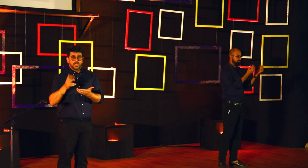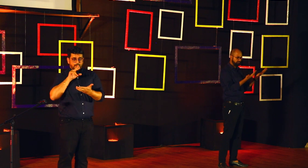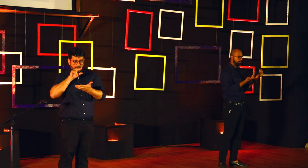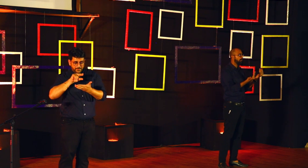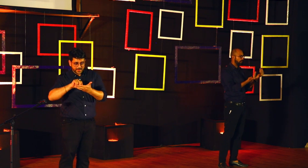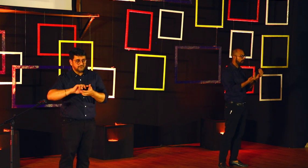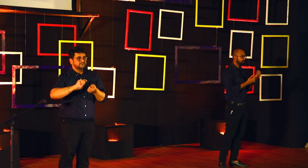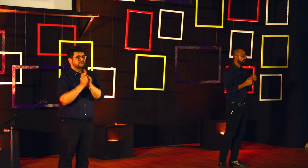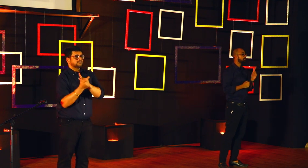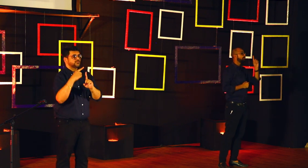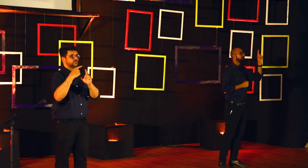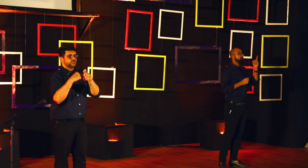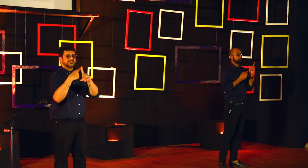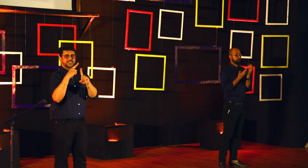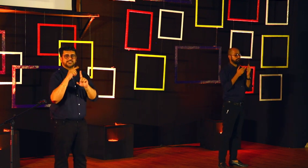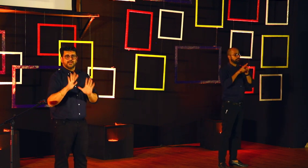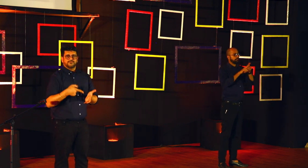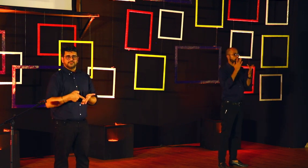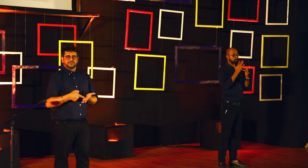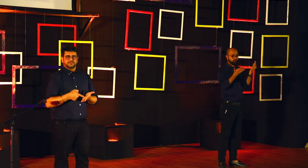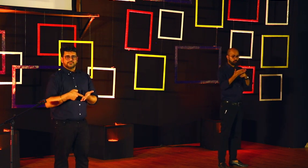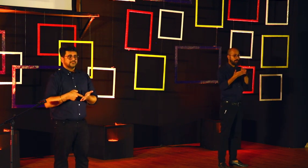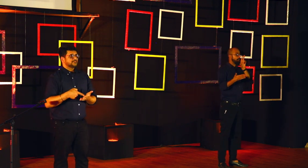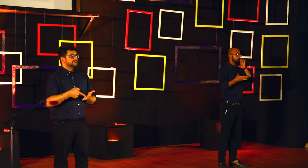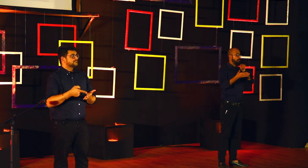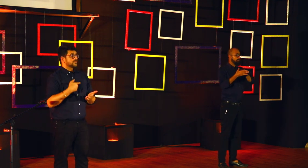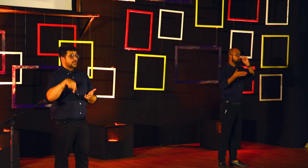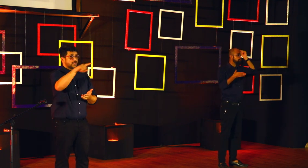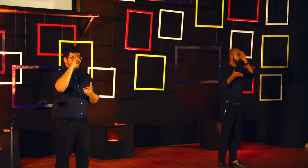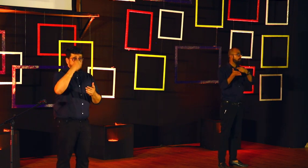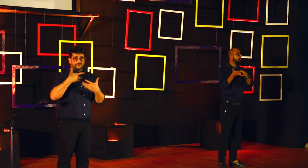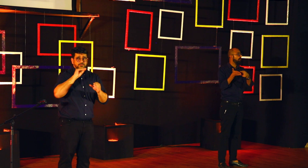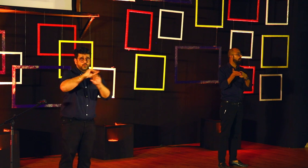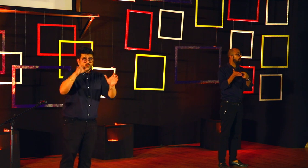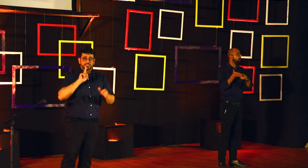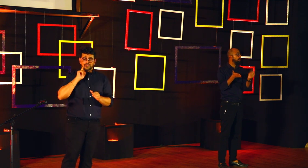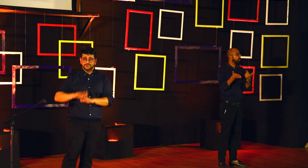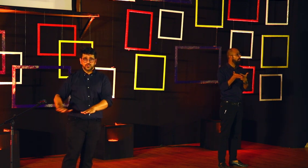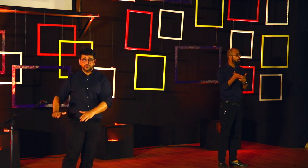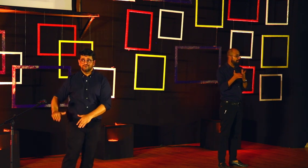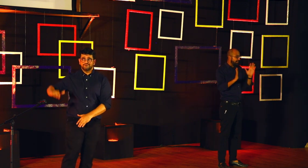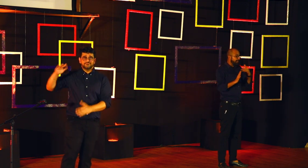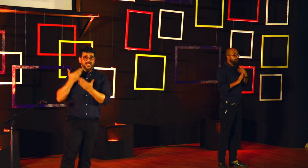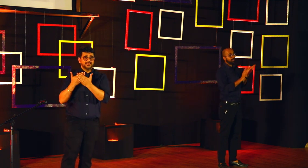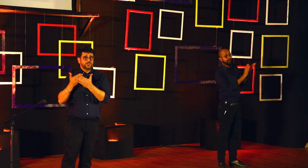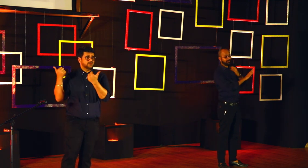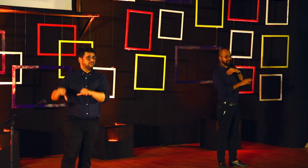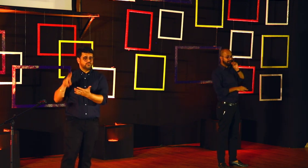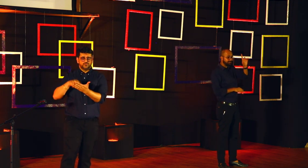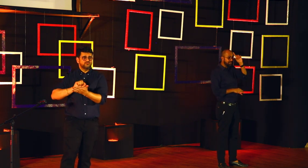So, now you have your app, you speak into your phone, and it becomes text. Isn't it? Now, do you remember I told you that deaf children, when they grow up, they